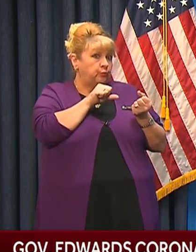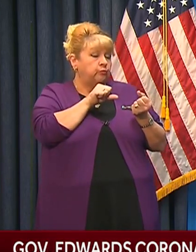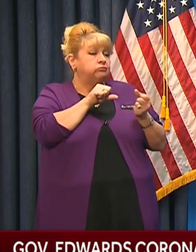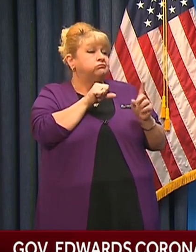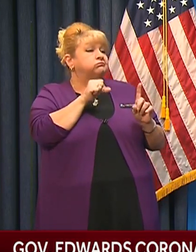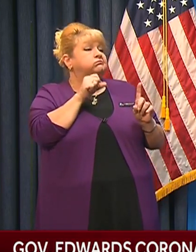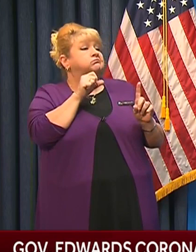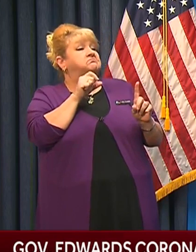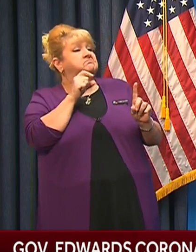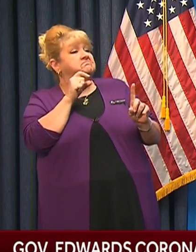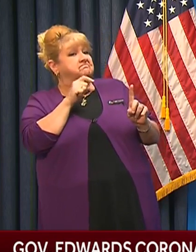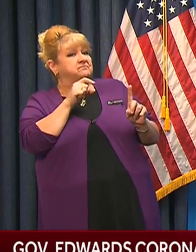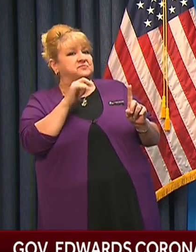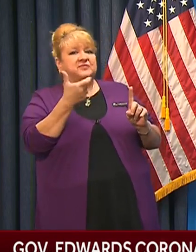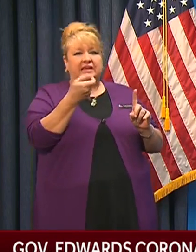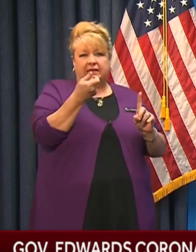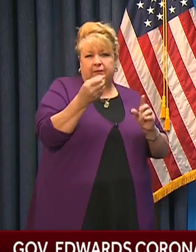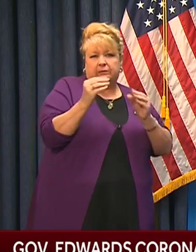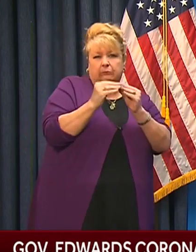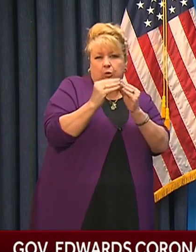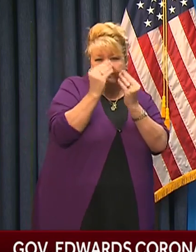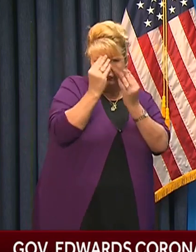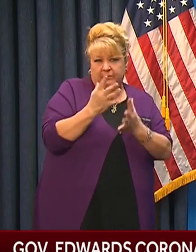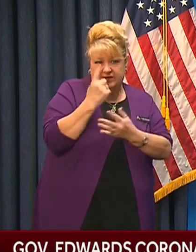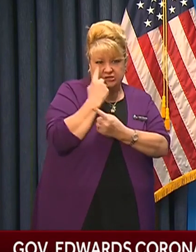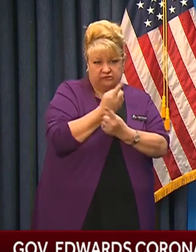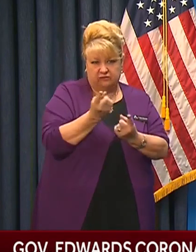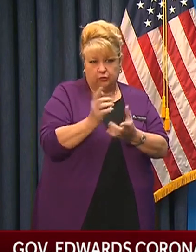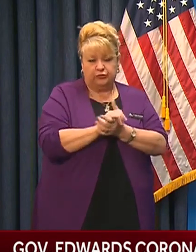So that's a little more information for you today.